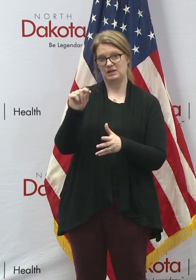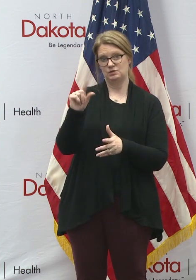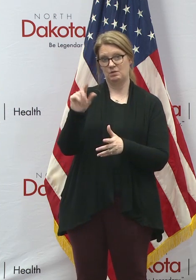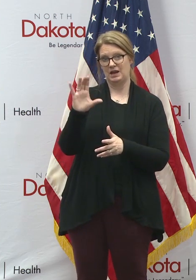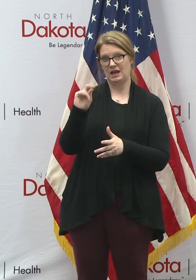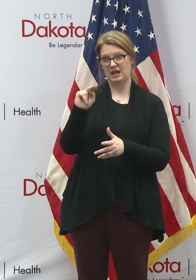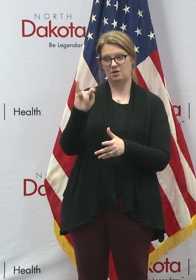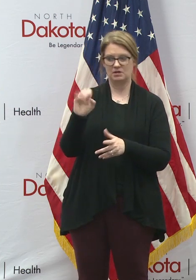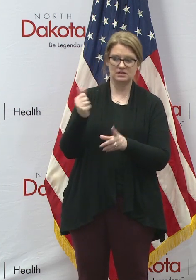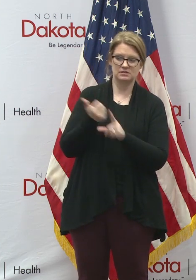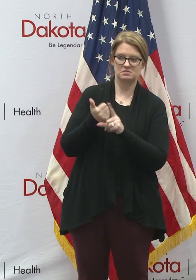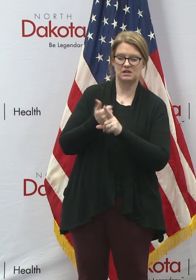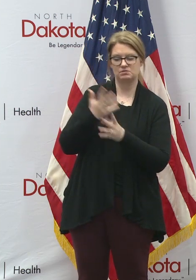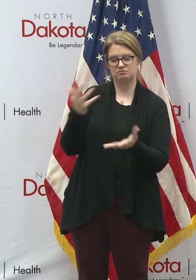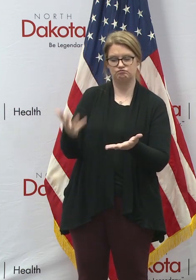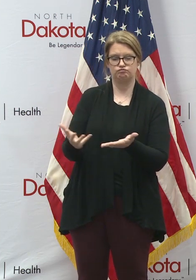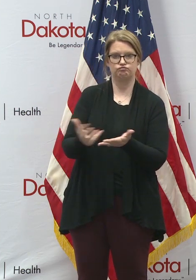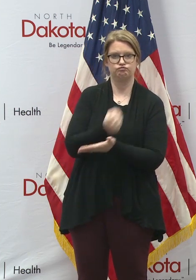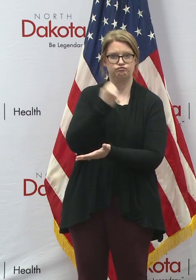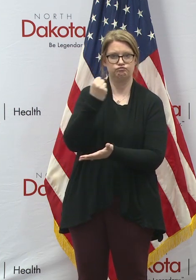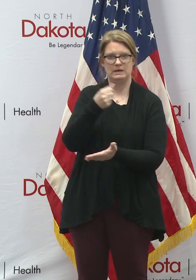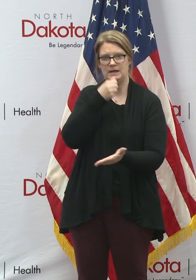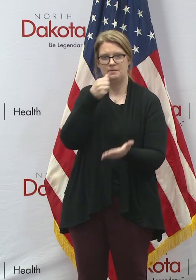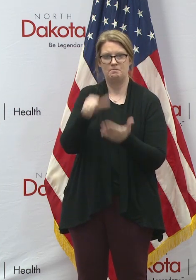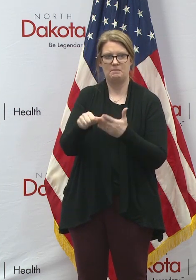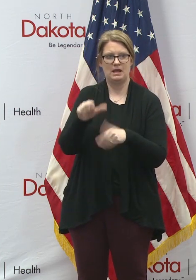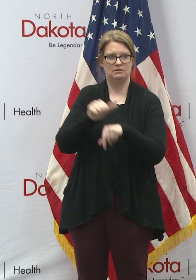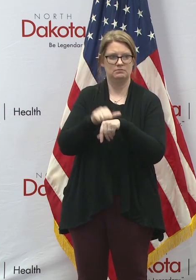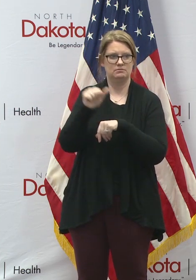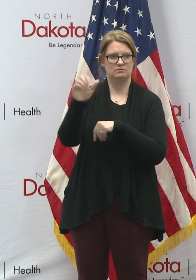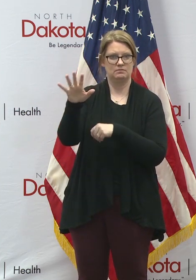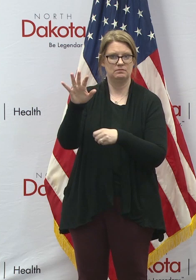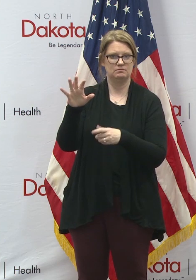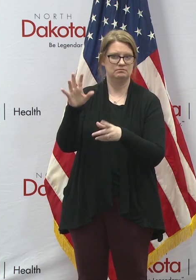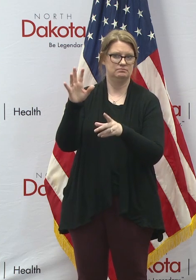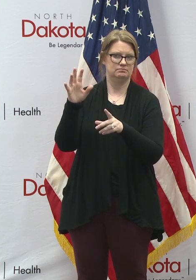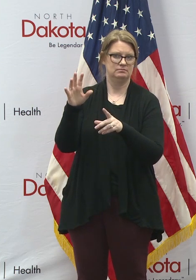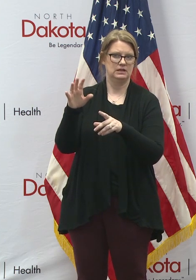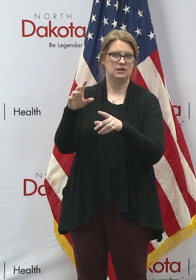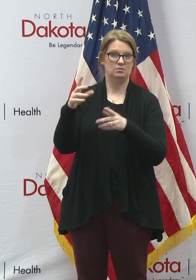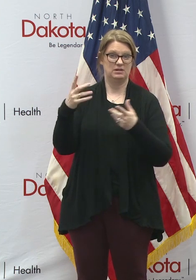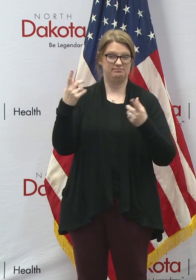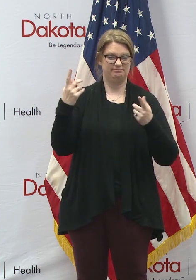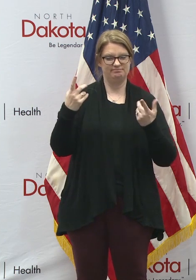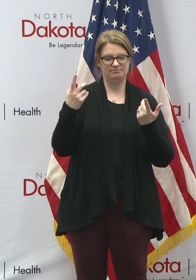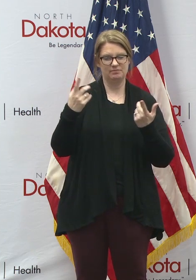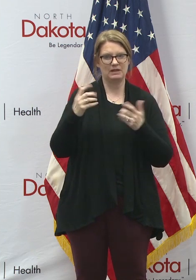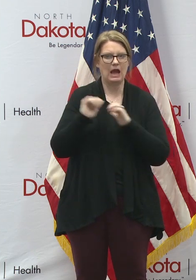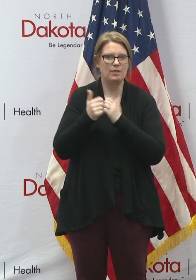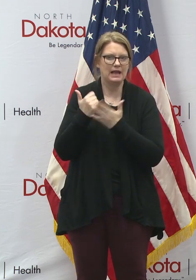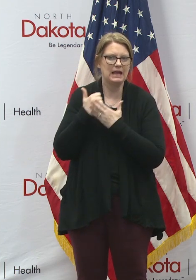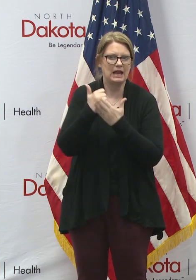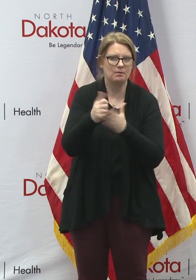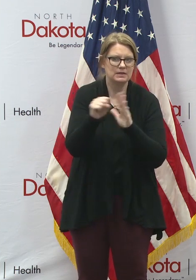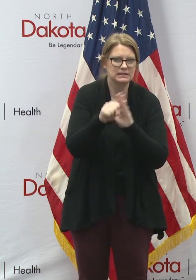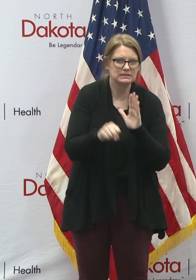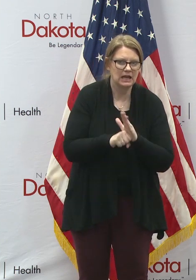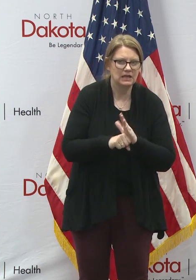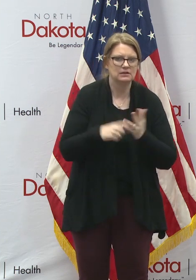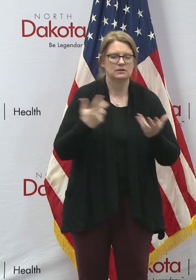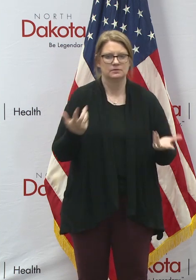themselves of that and take advantage of what we're able to do from the state and what their partners can do